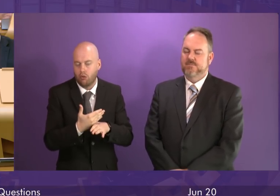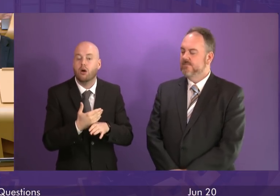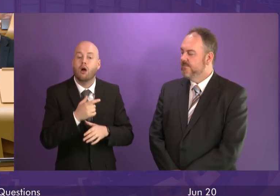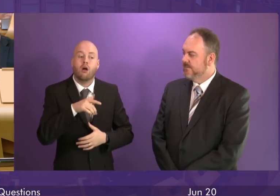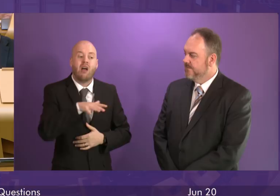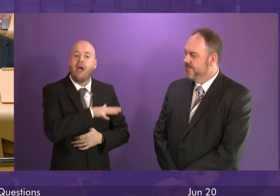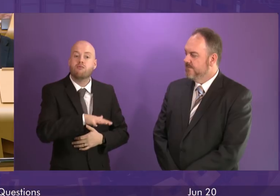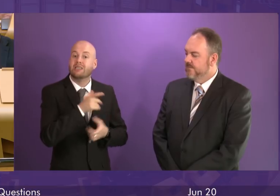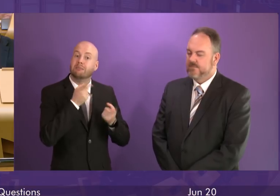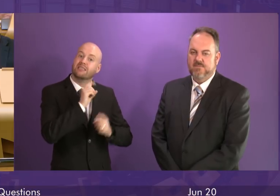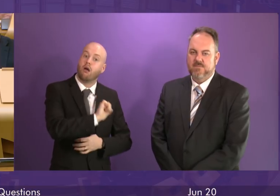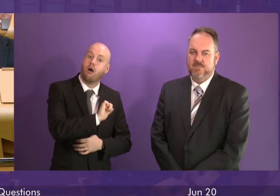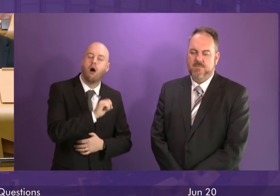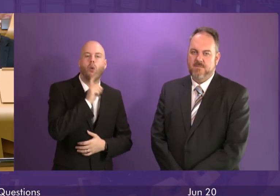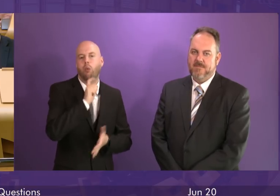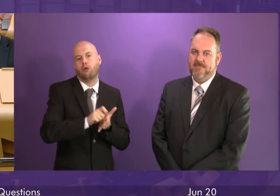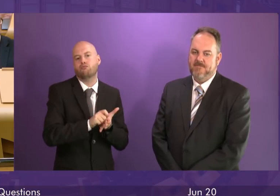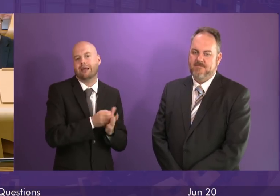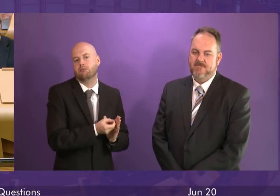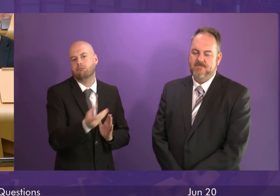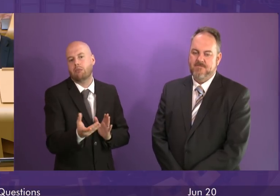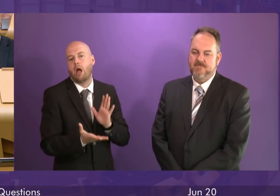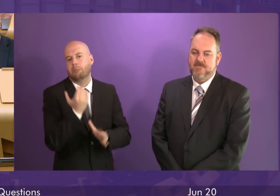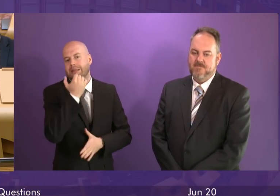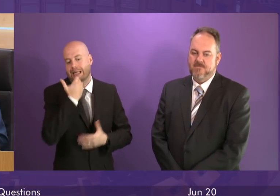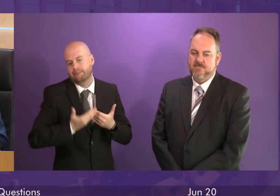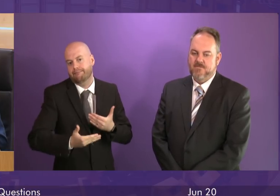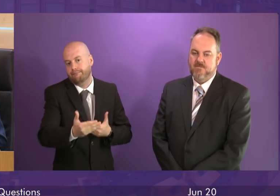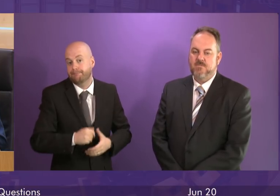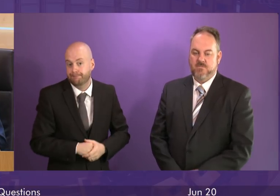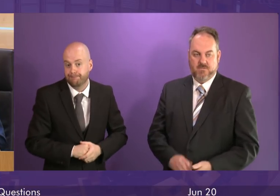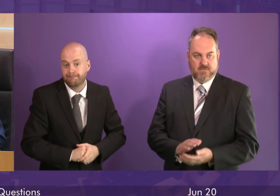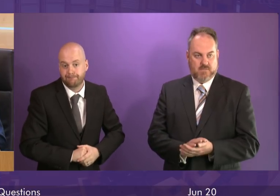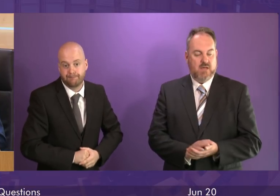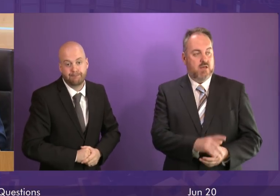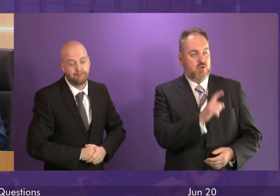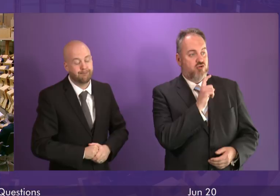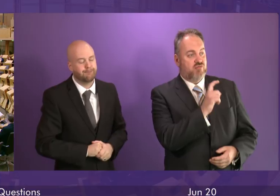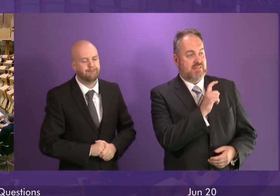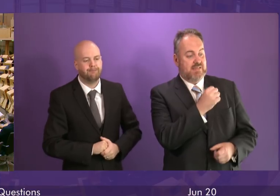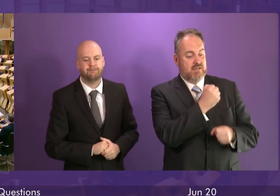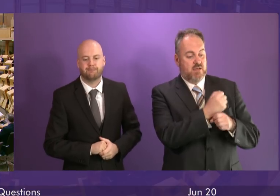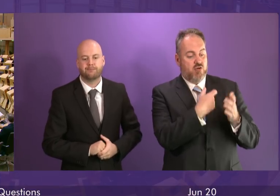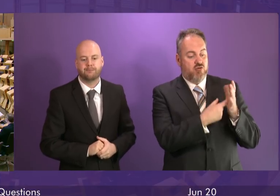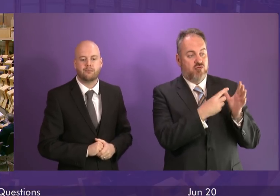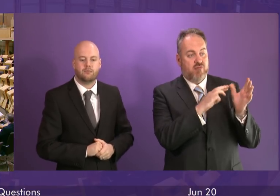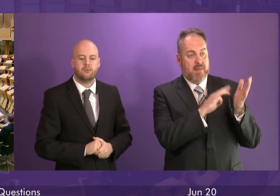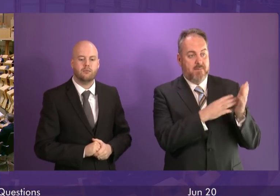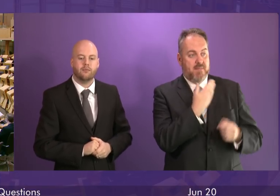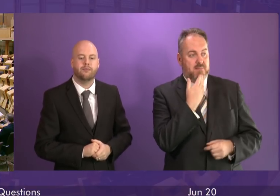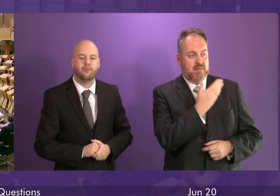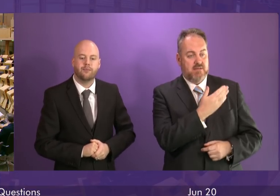very happy to write to the member to update on progress in due course. Thank you. And Christine Graham. Thank you, Presiding Officer.